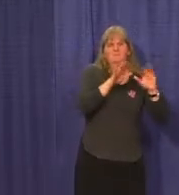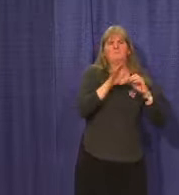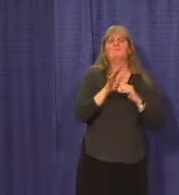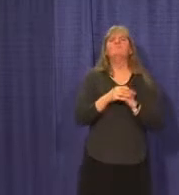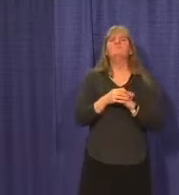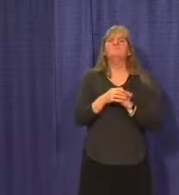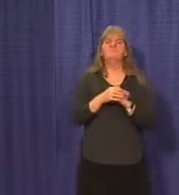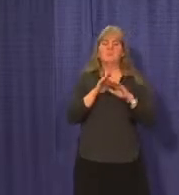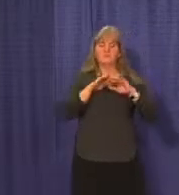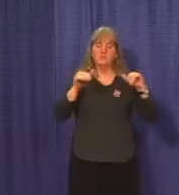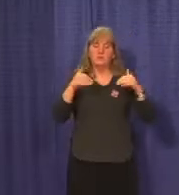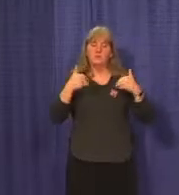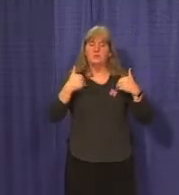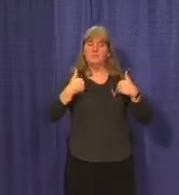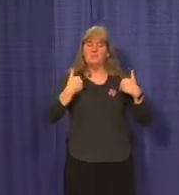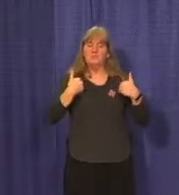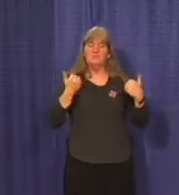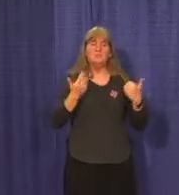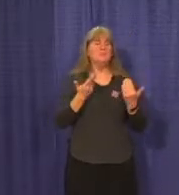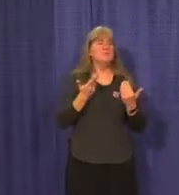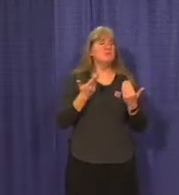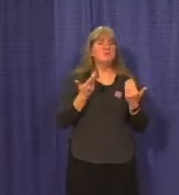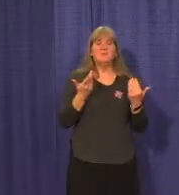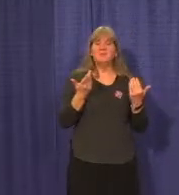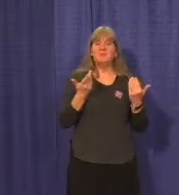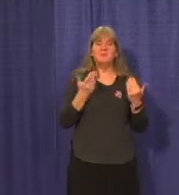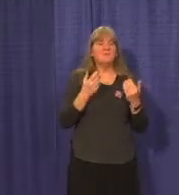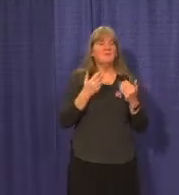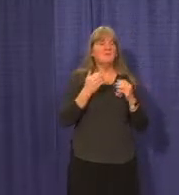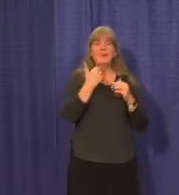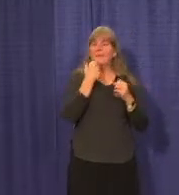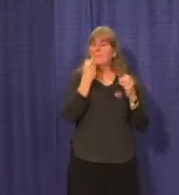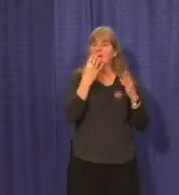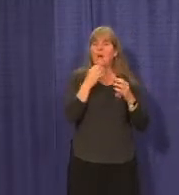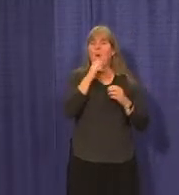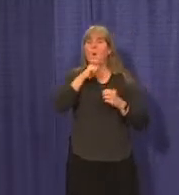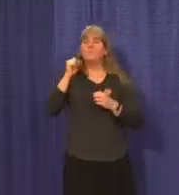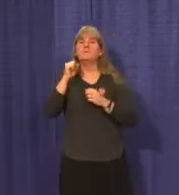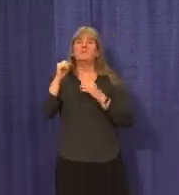Children and youth in the minority, as are older adults.